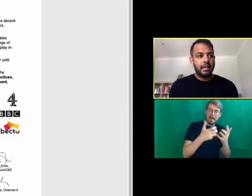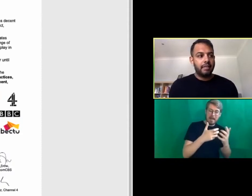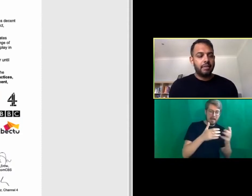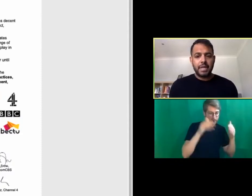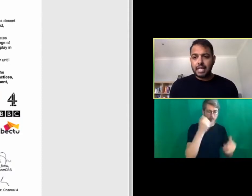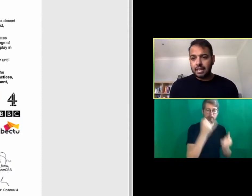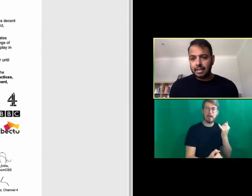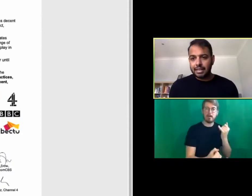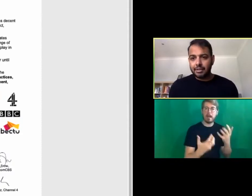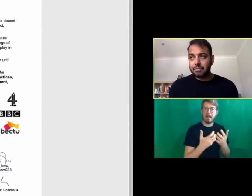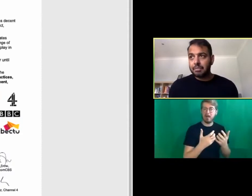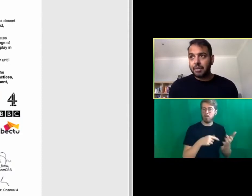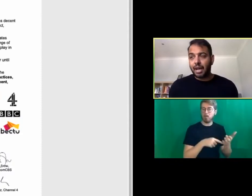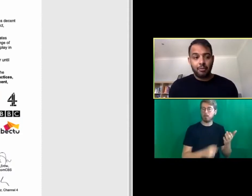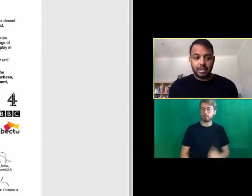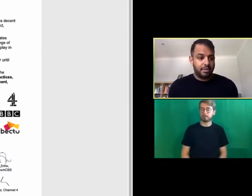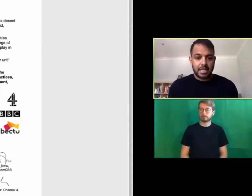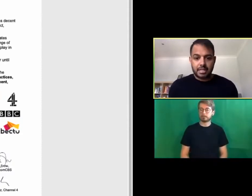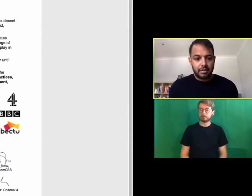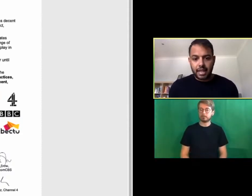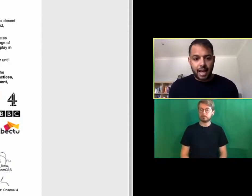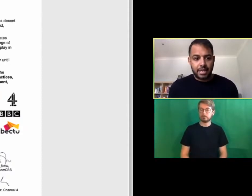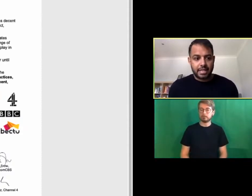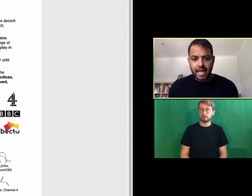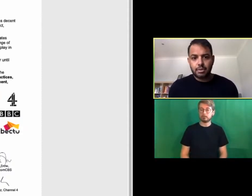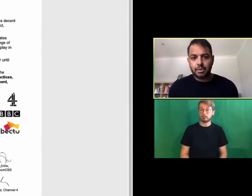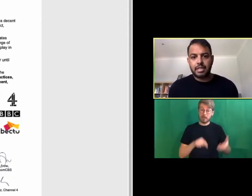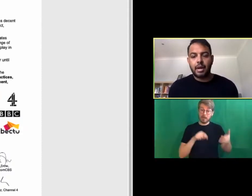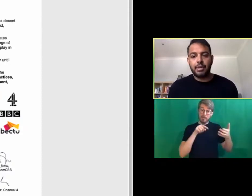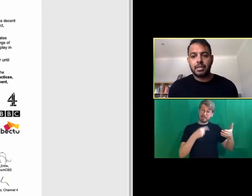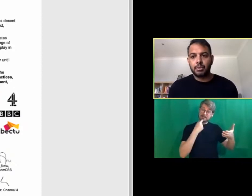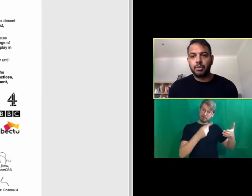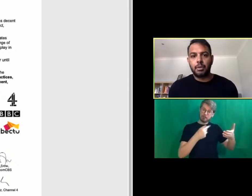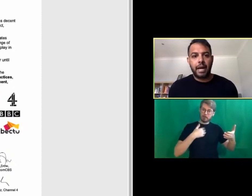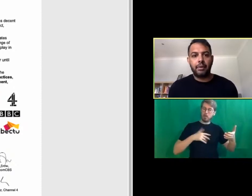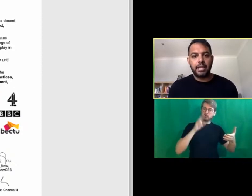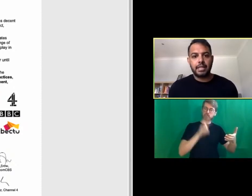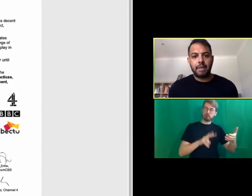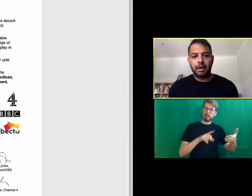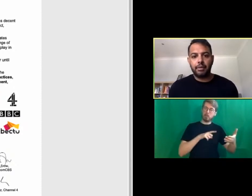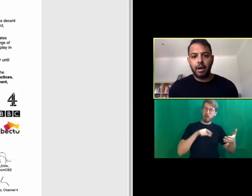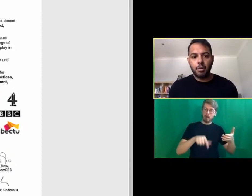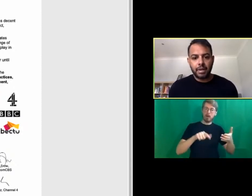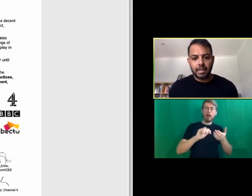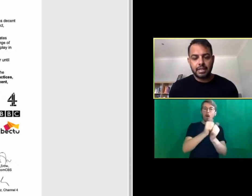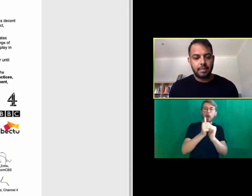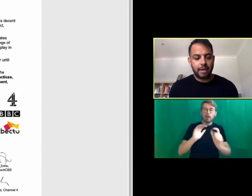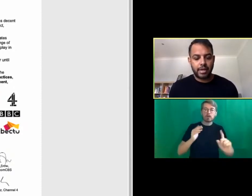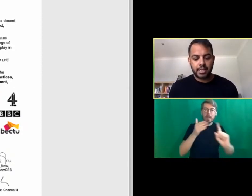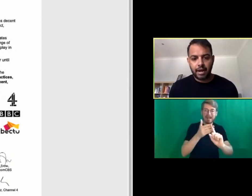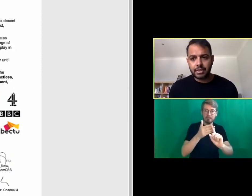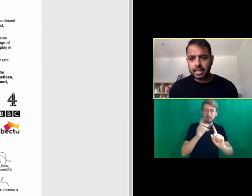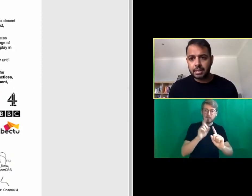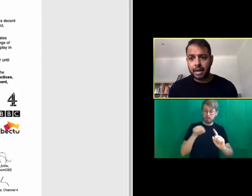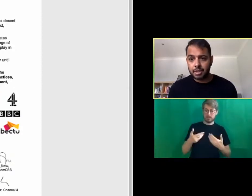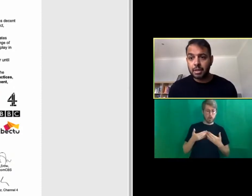for me you know I want to read stuff like that out because that's what this coalition is all about it is about openness it's